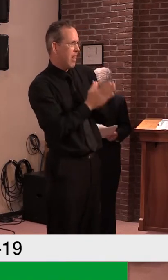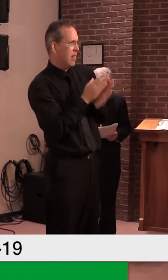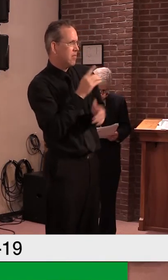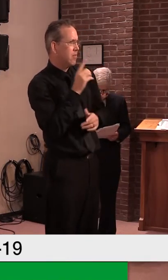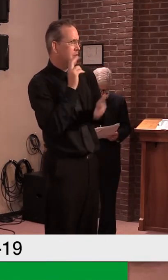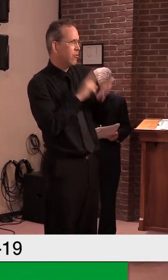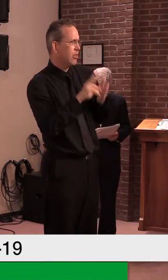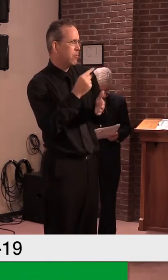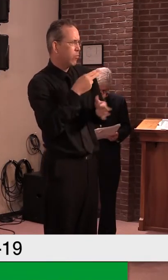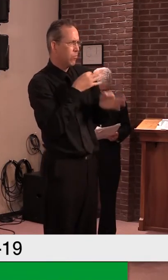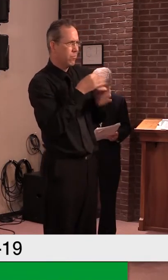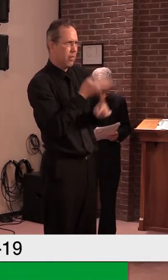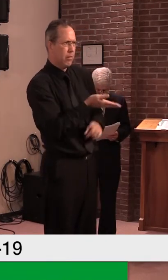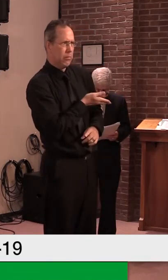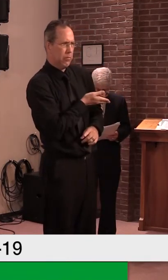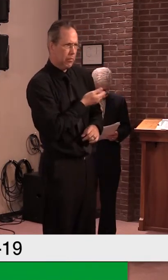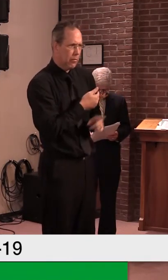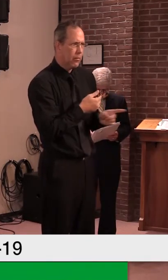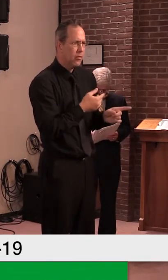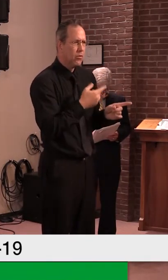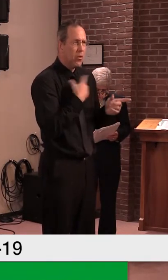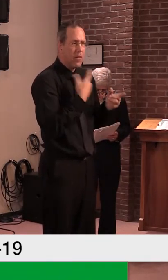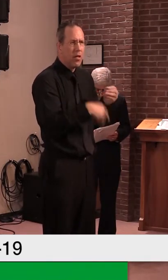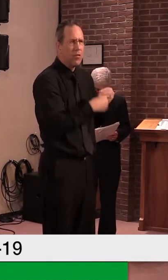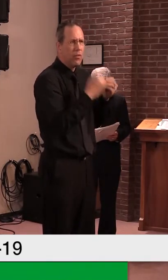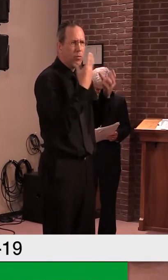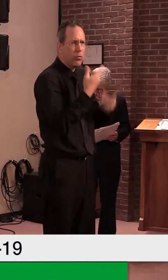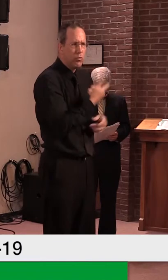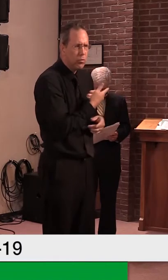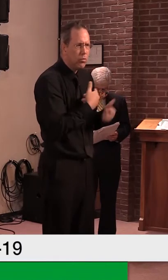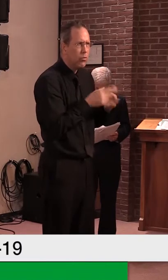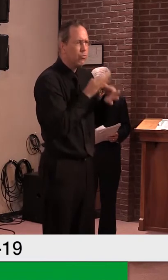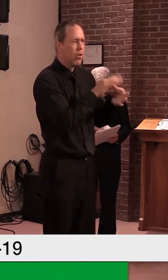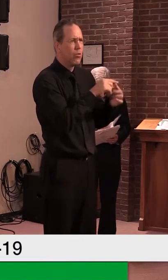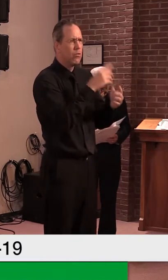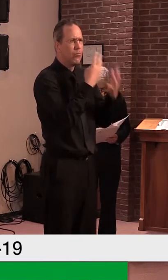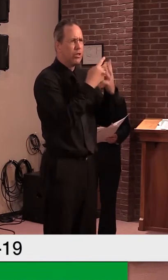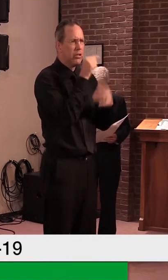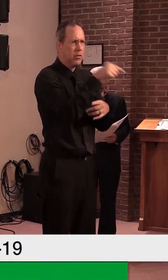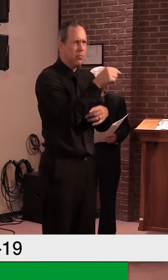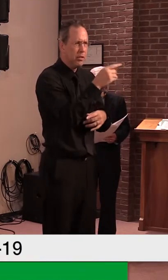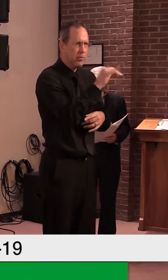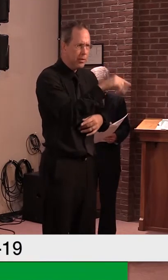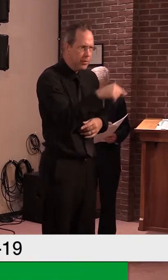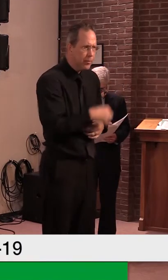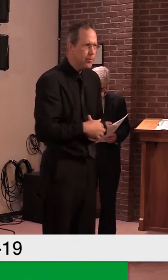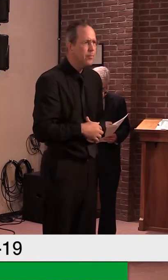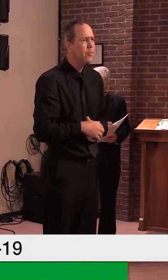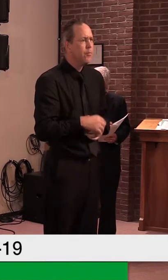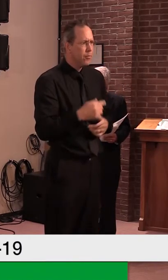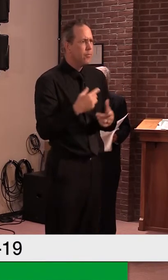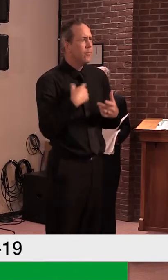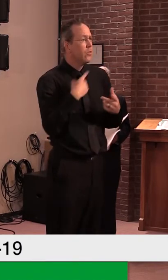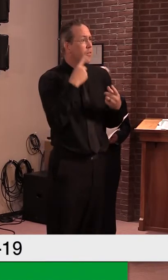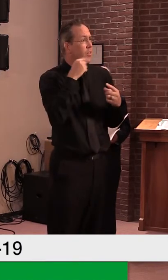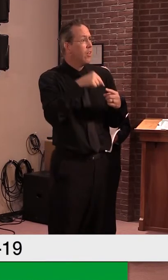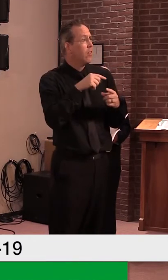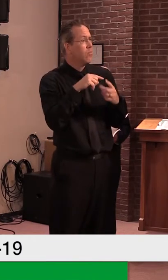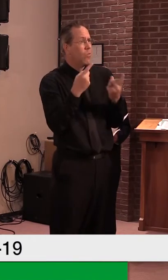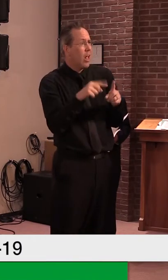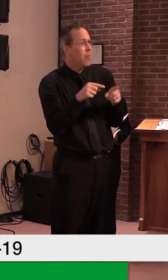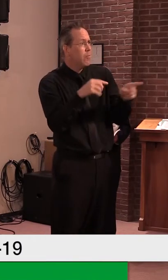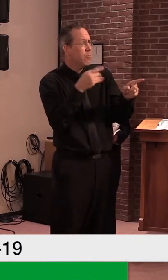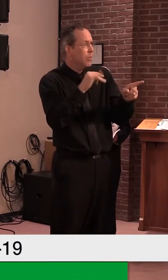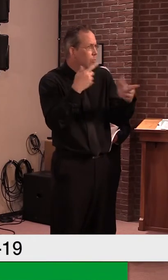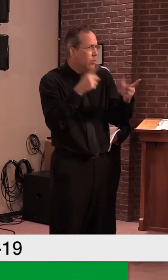this because it's important for people to understand the steps we've taken since then. but again, in